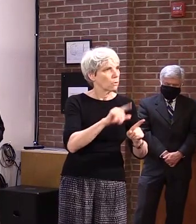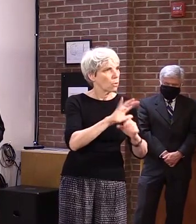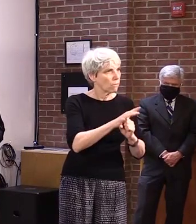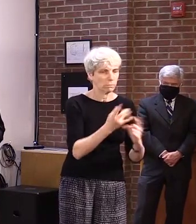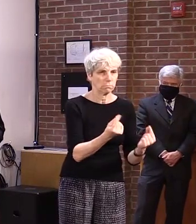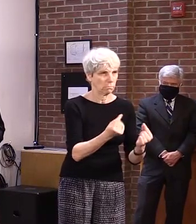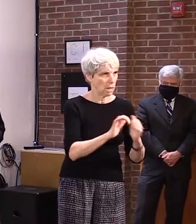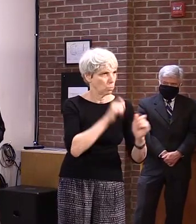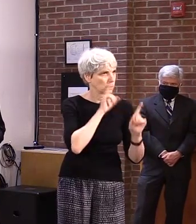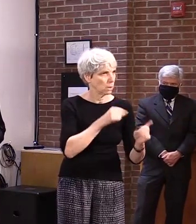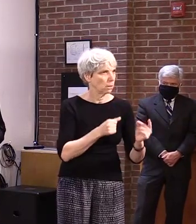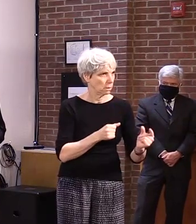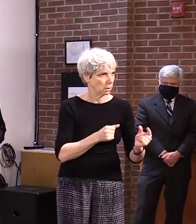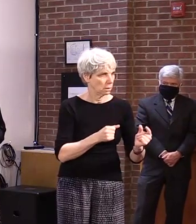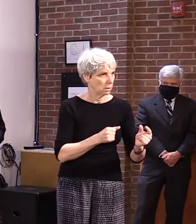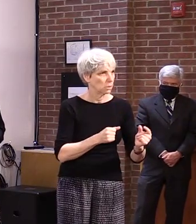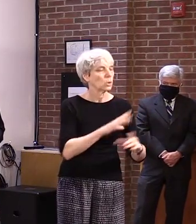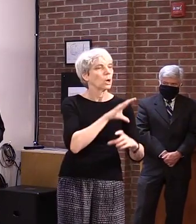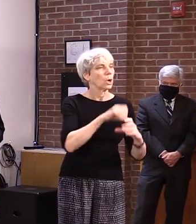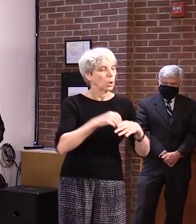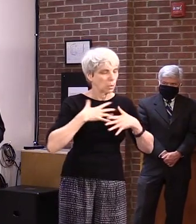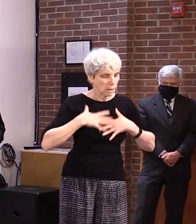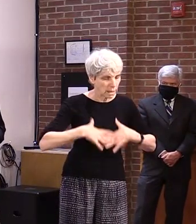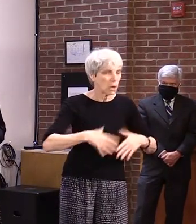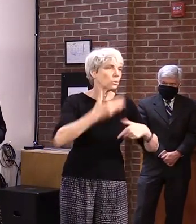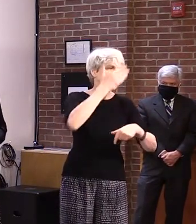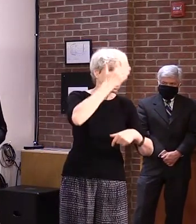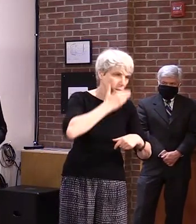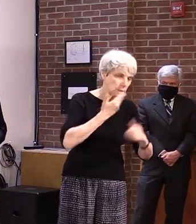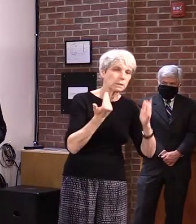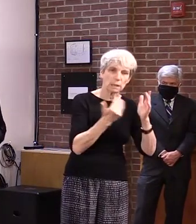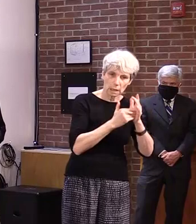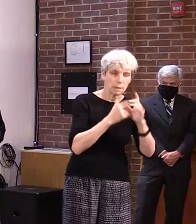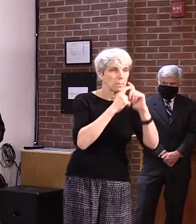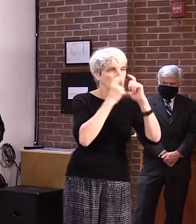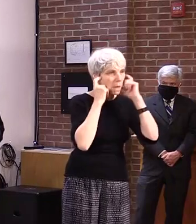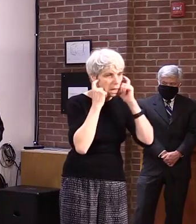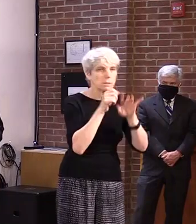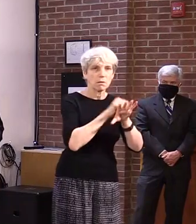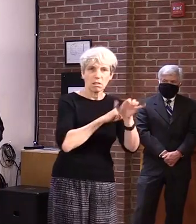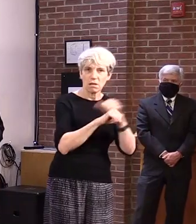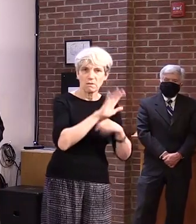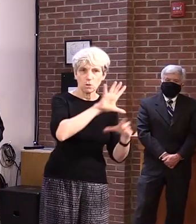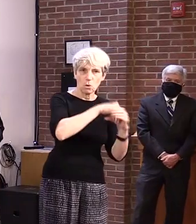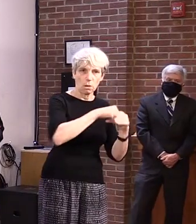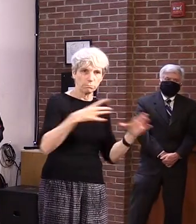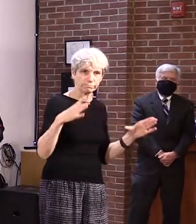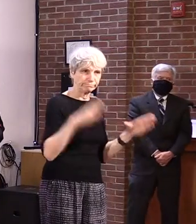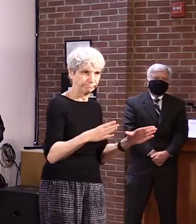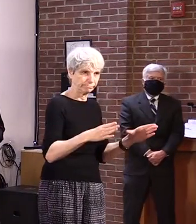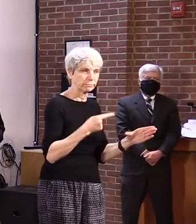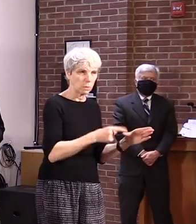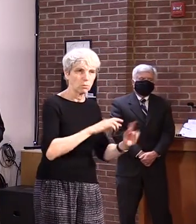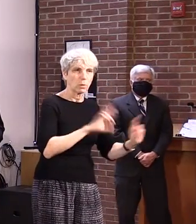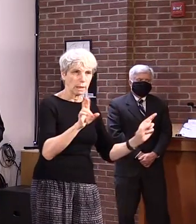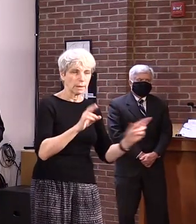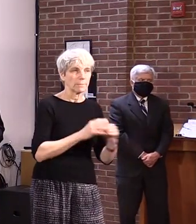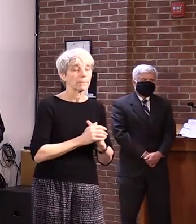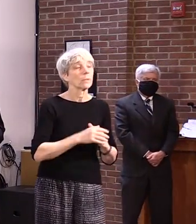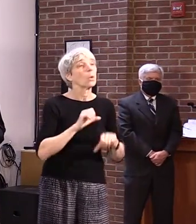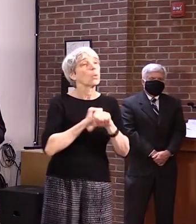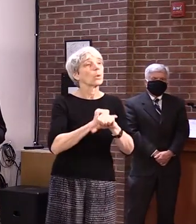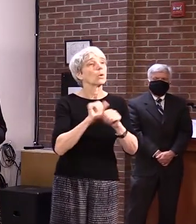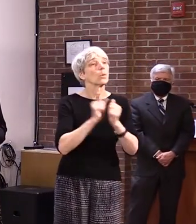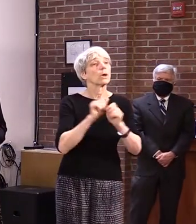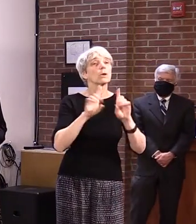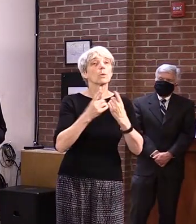These kits include surgical gowns, face shields, surgical masks, and gloves. We are working with our partners at